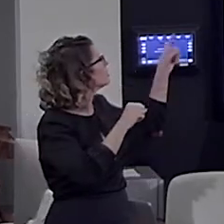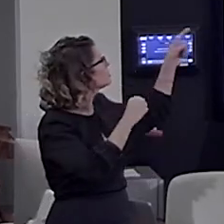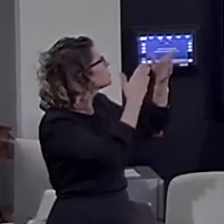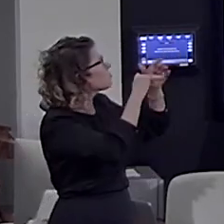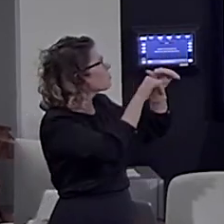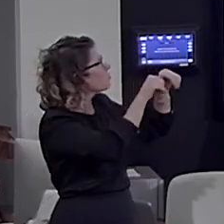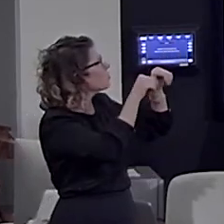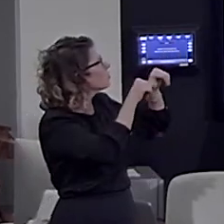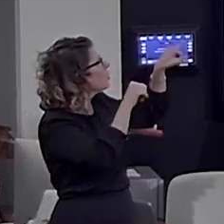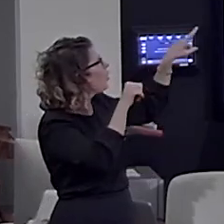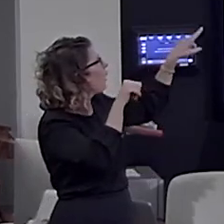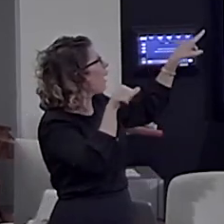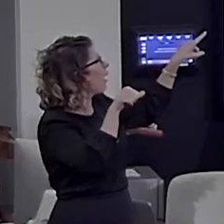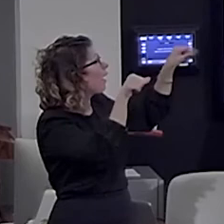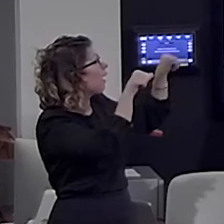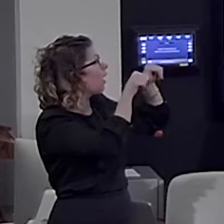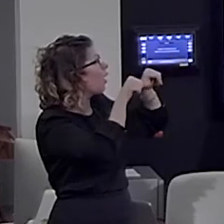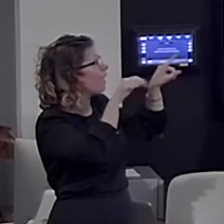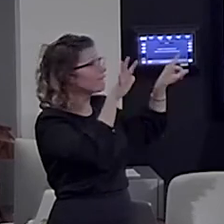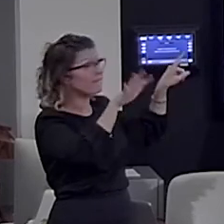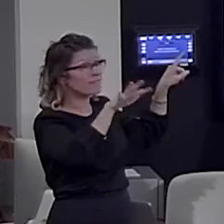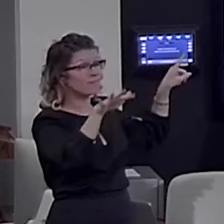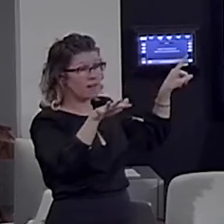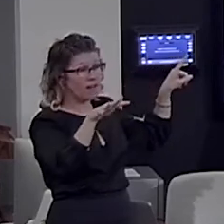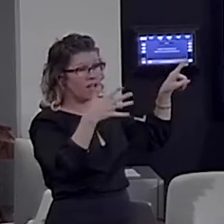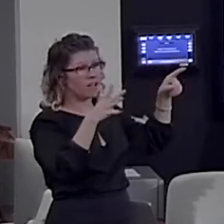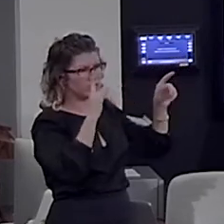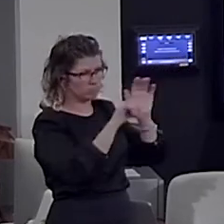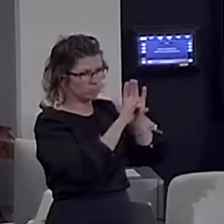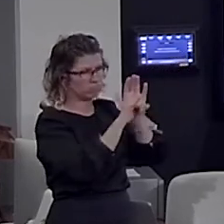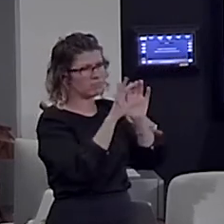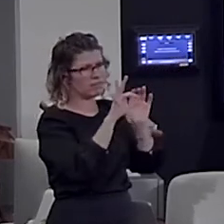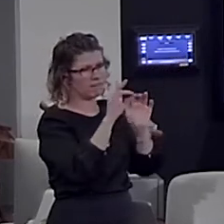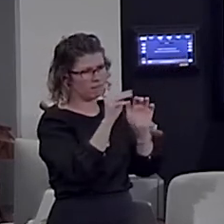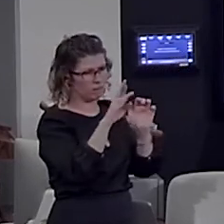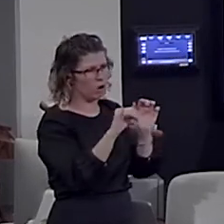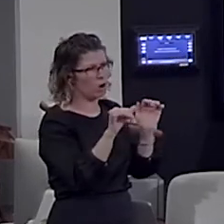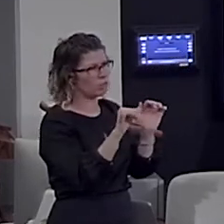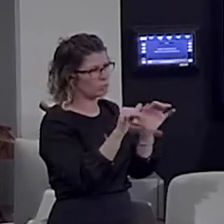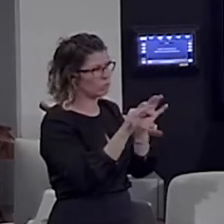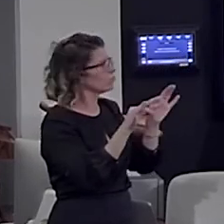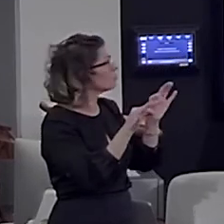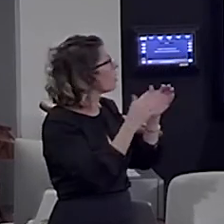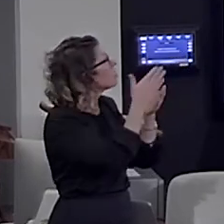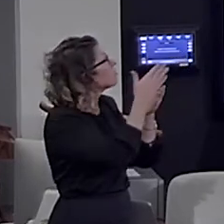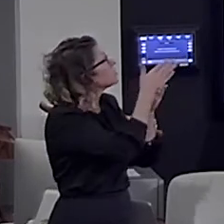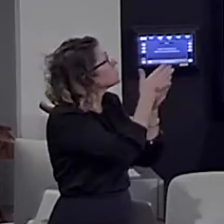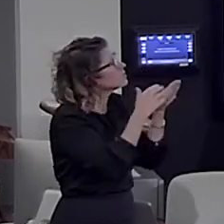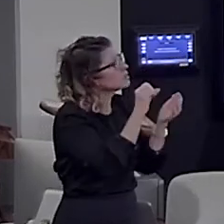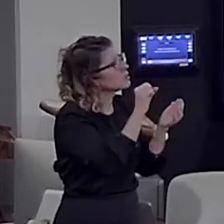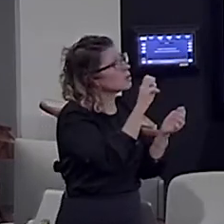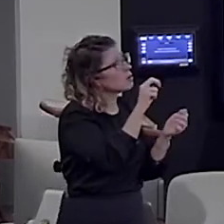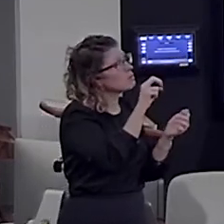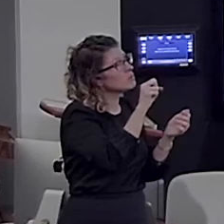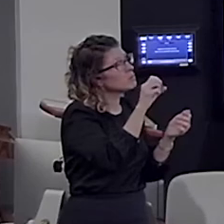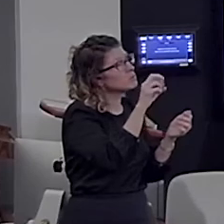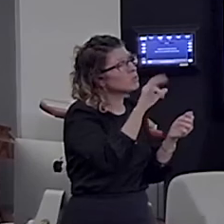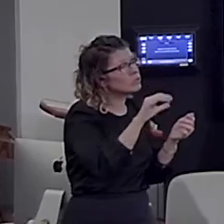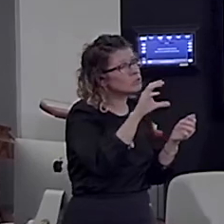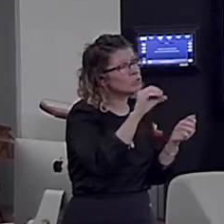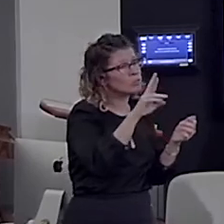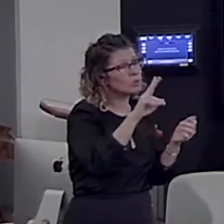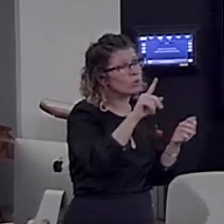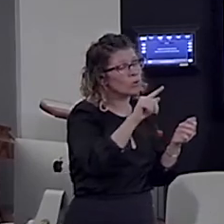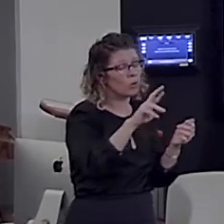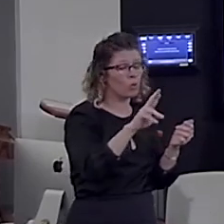region, area 55, has been described in fMRI as well. Some sensory motor cortex, which may have to do with the larynx,